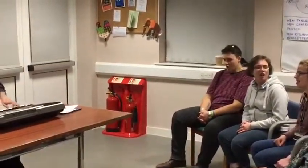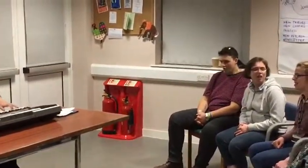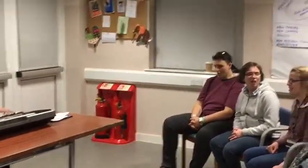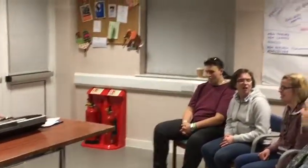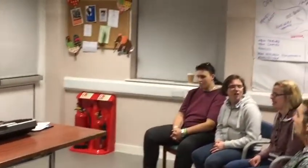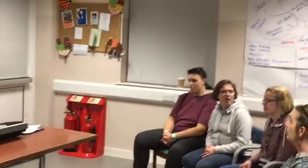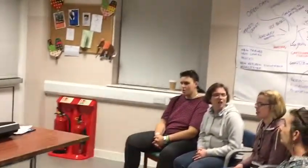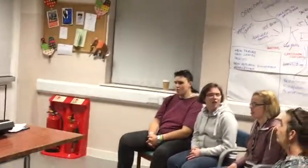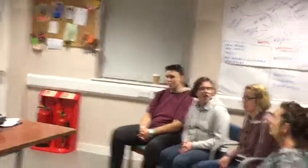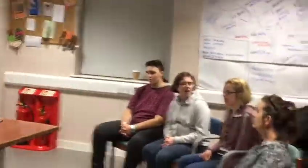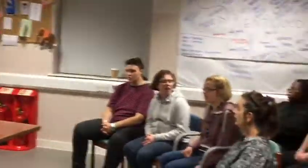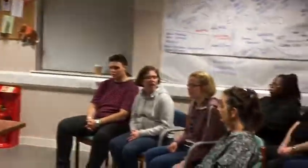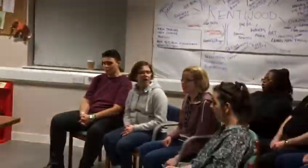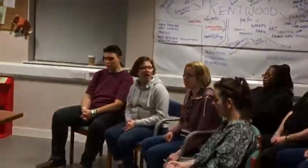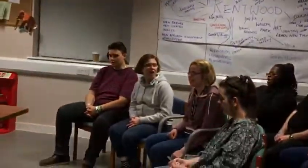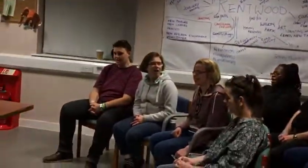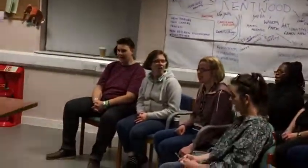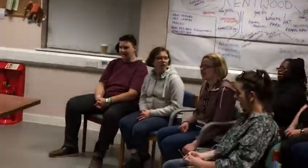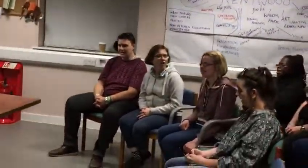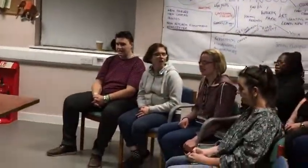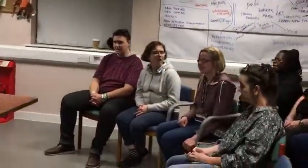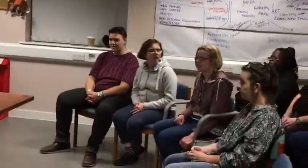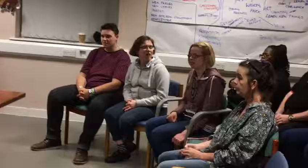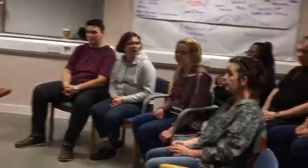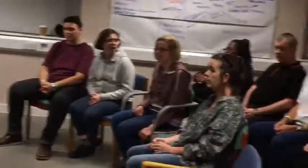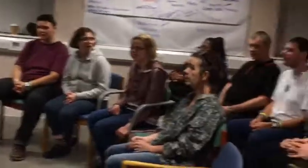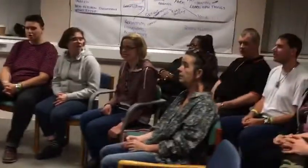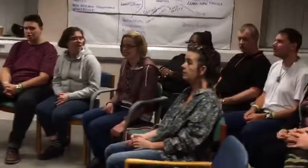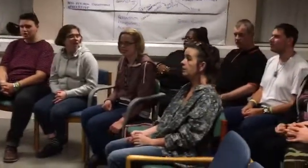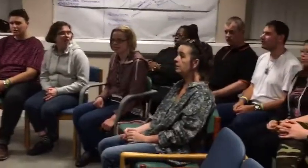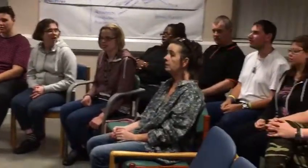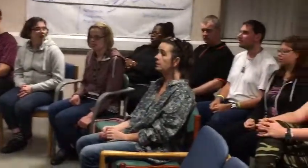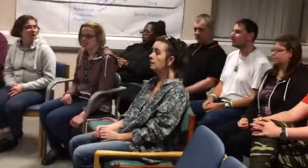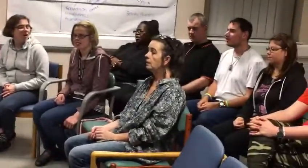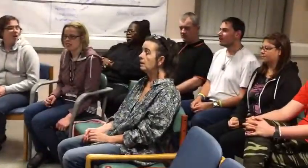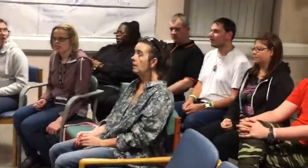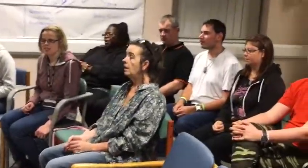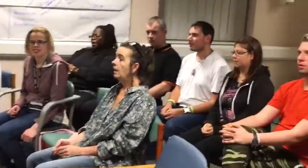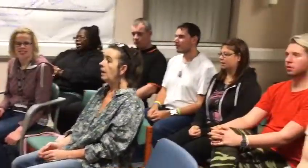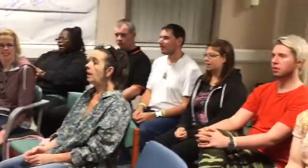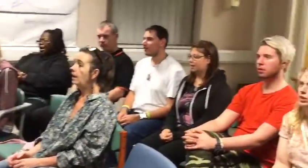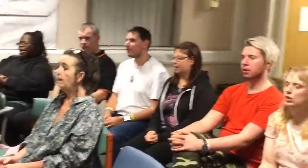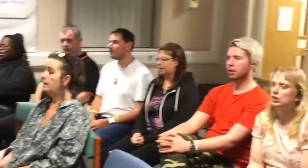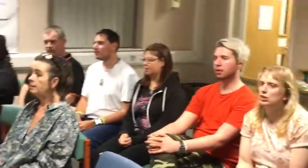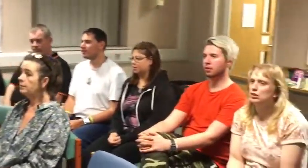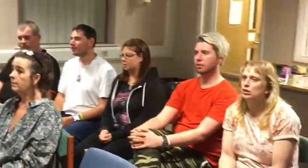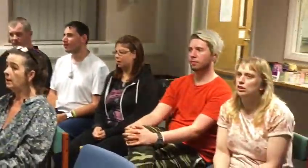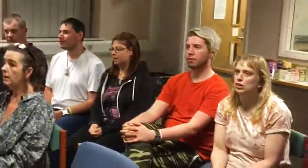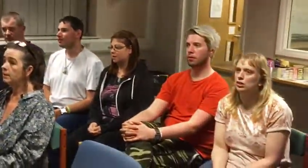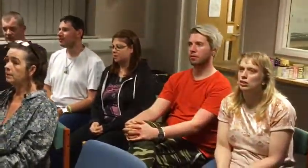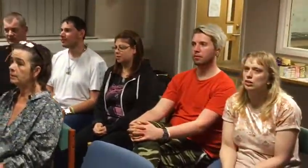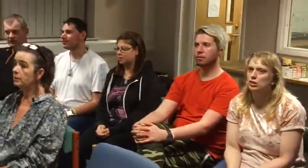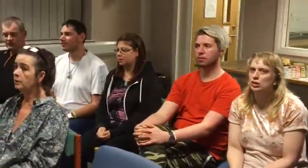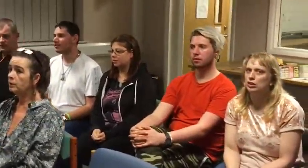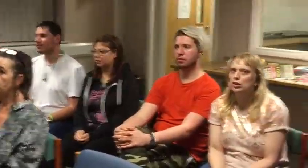For your daddy's rich And your mommy's good